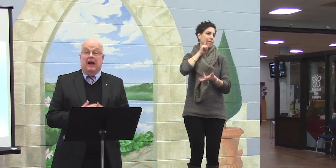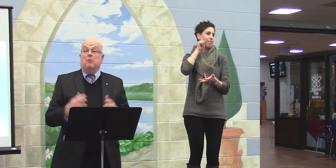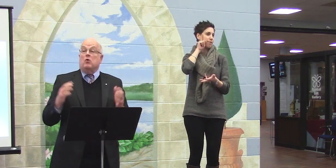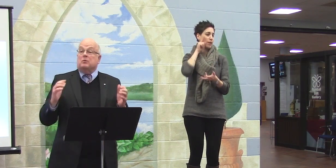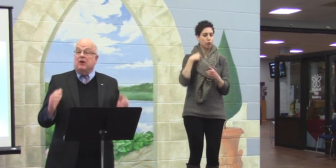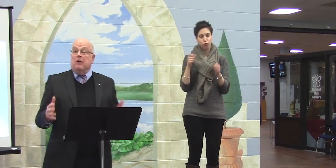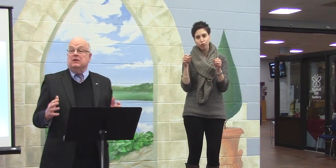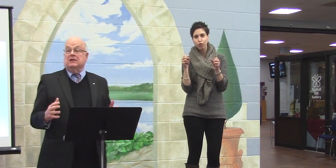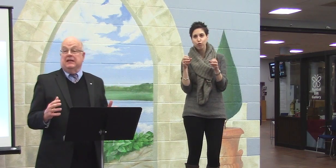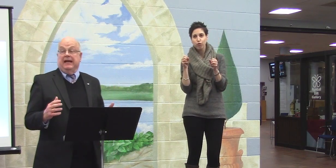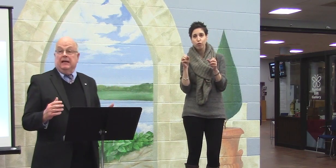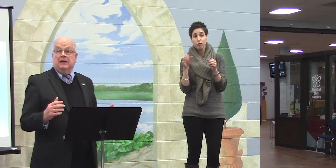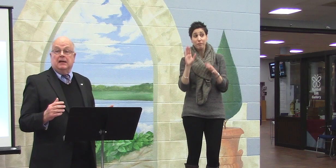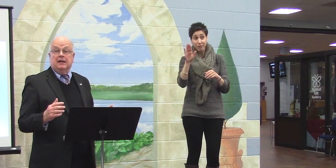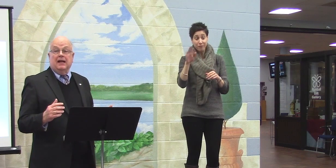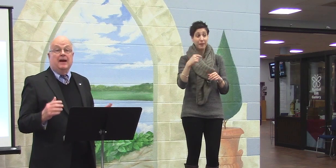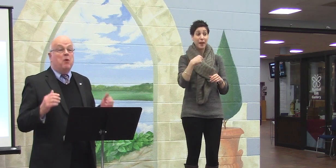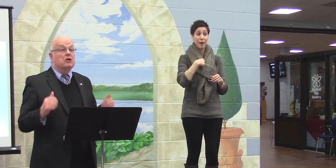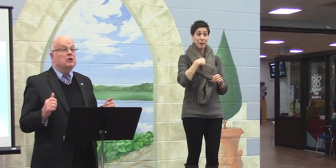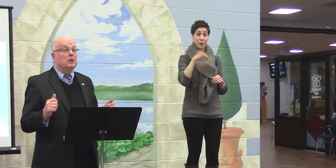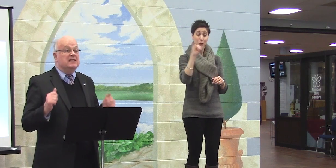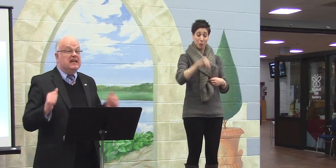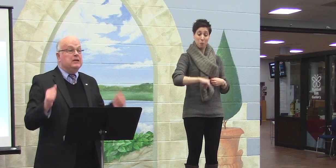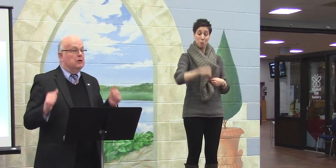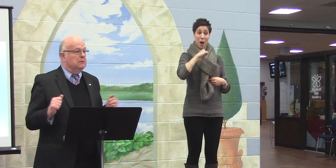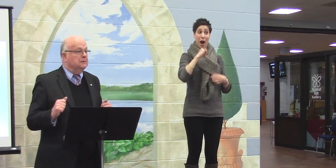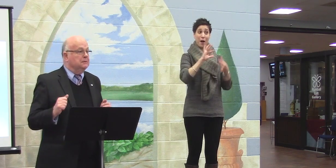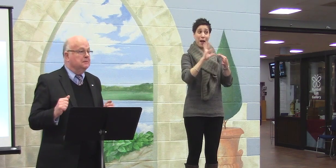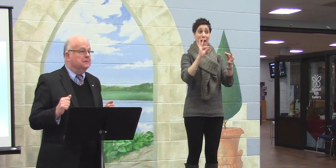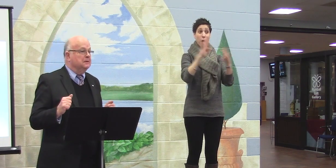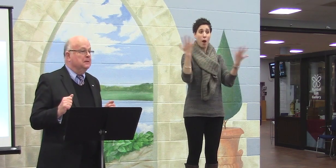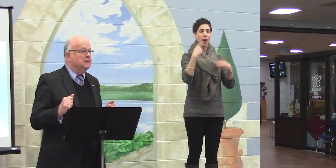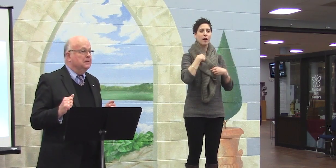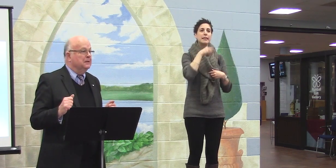But I'm most proud to say that I'm also a senior.